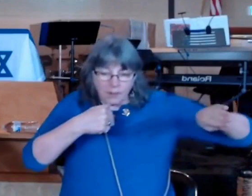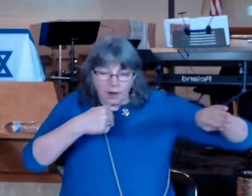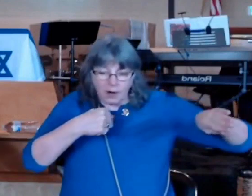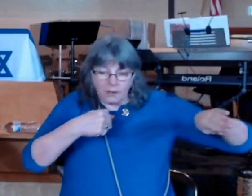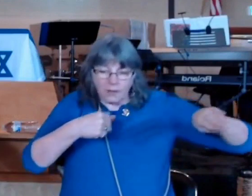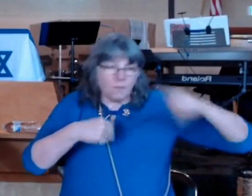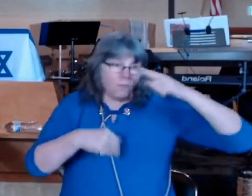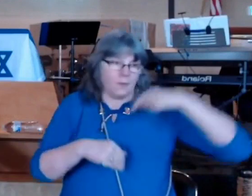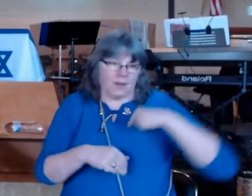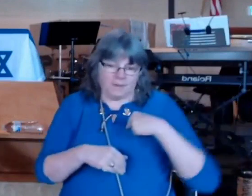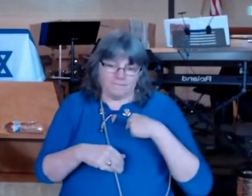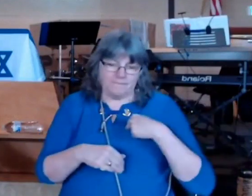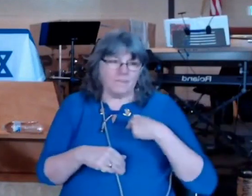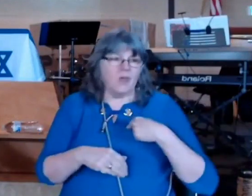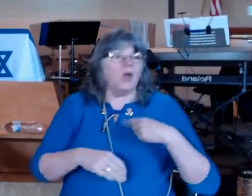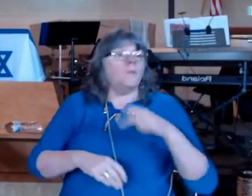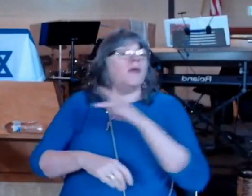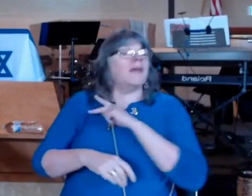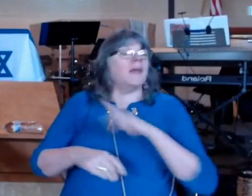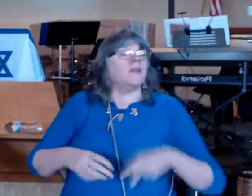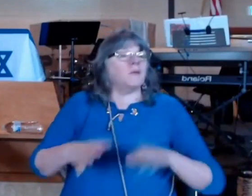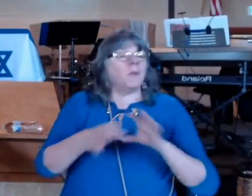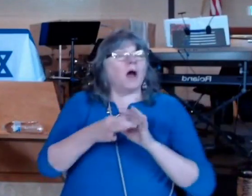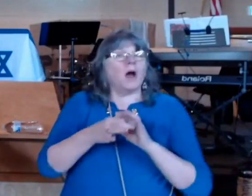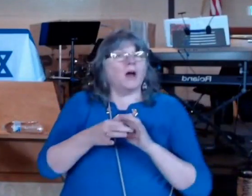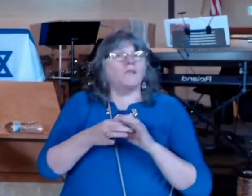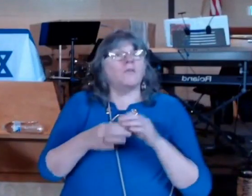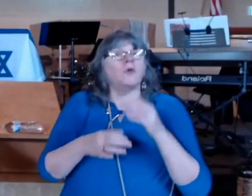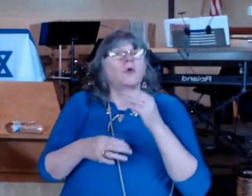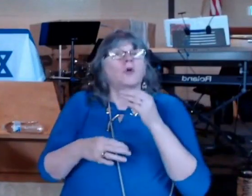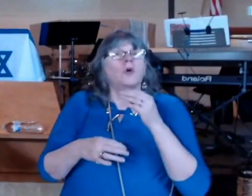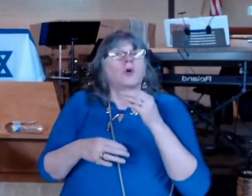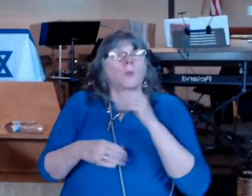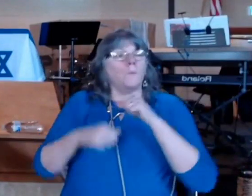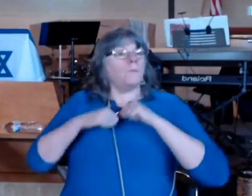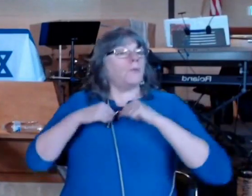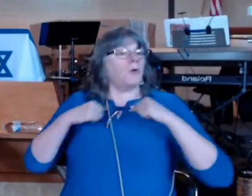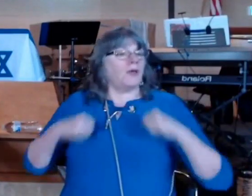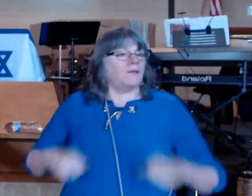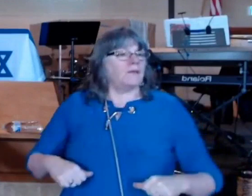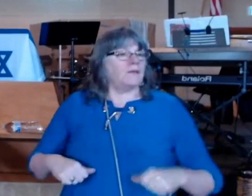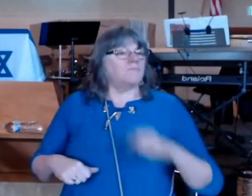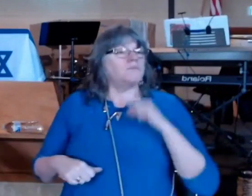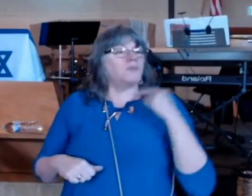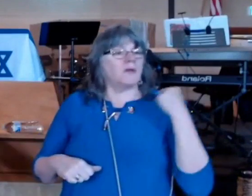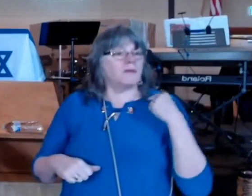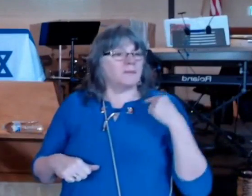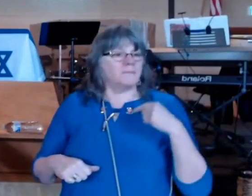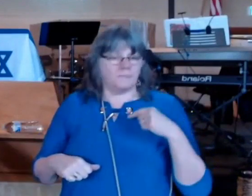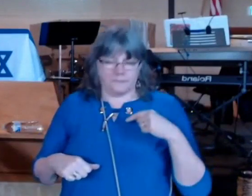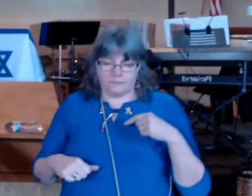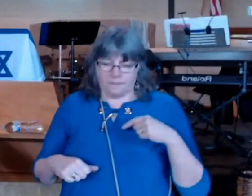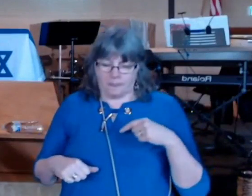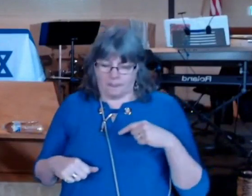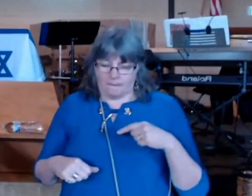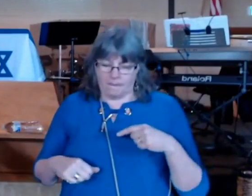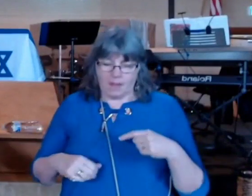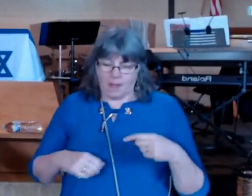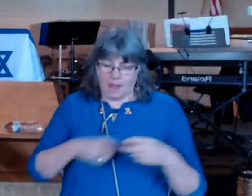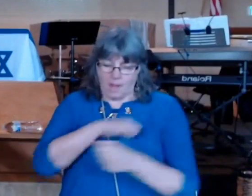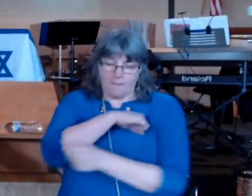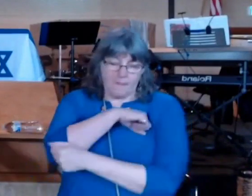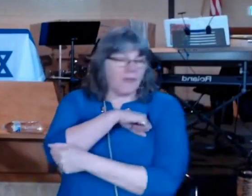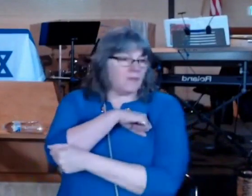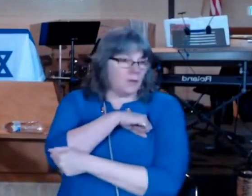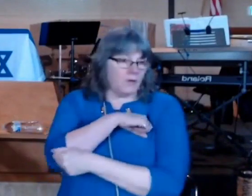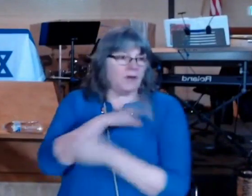you shall be a kingdom of priests a kingdom of koanim a nation set apart at Passover Yeshua gave his disciples